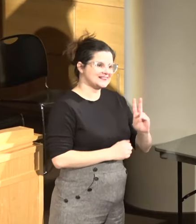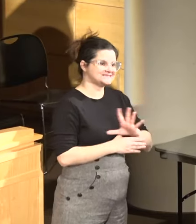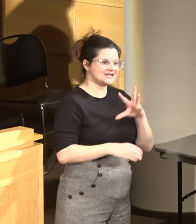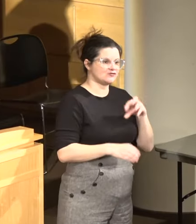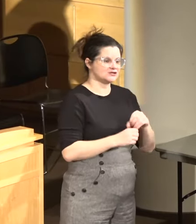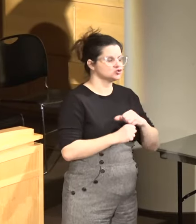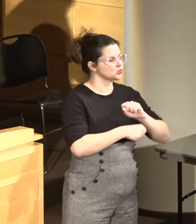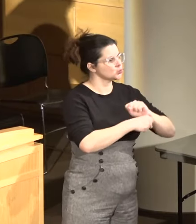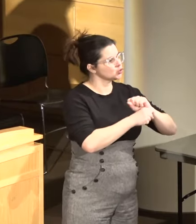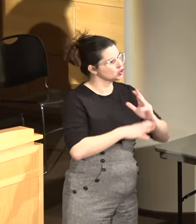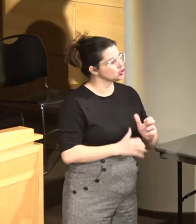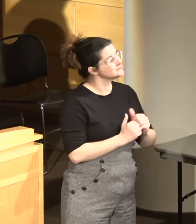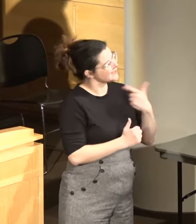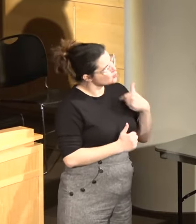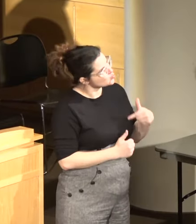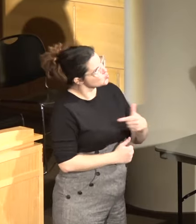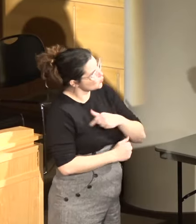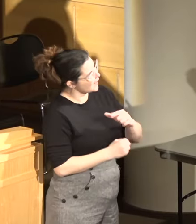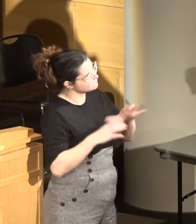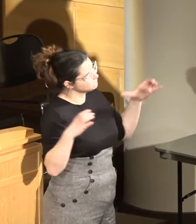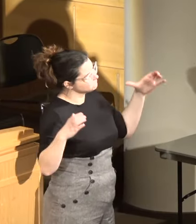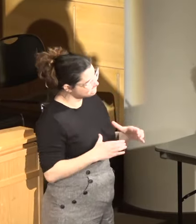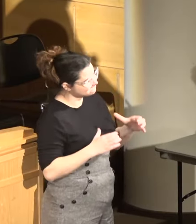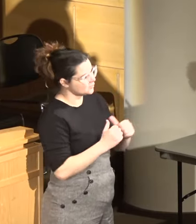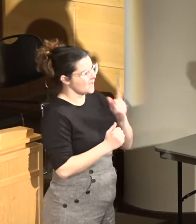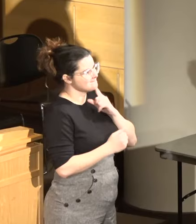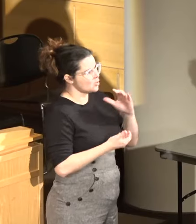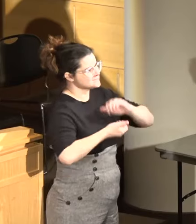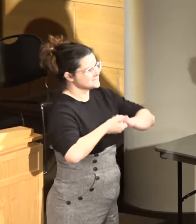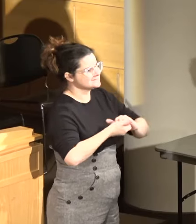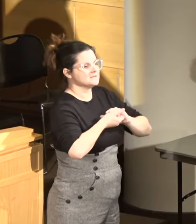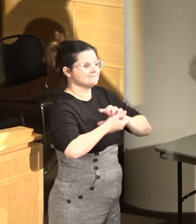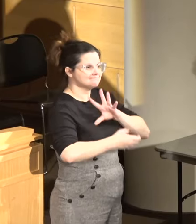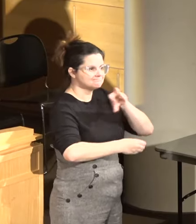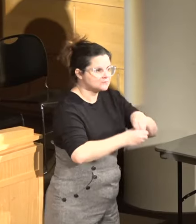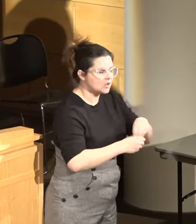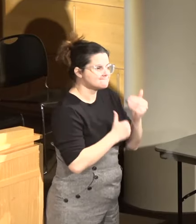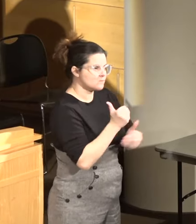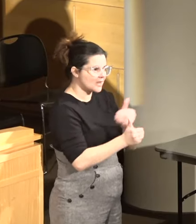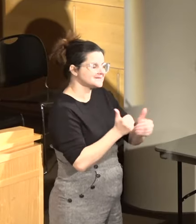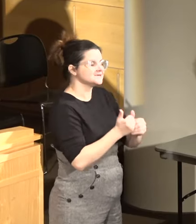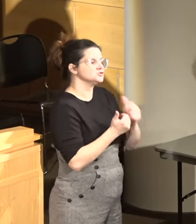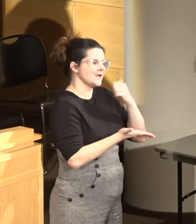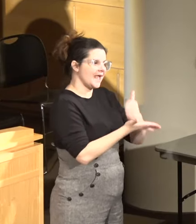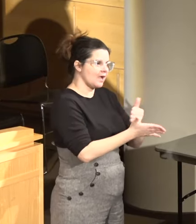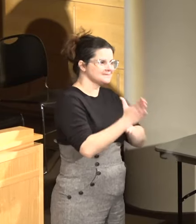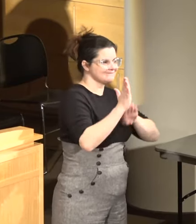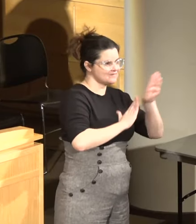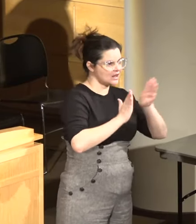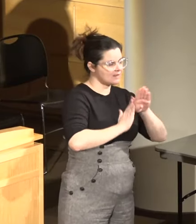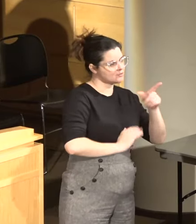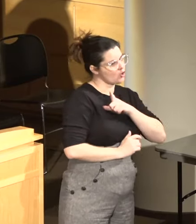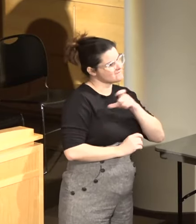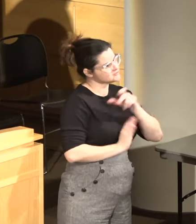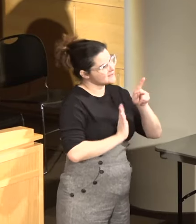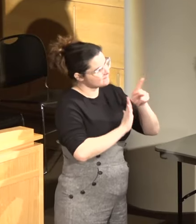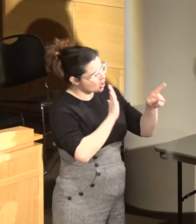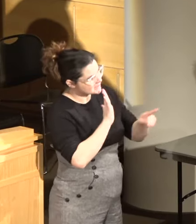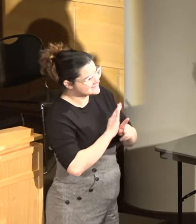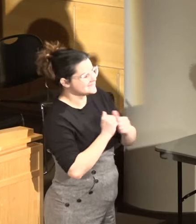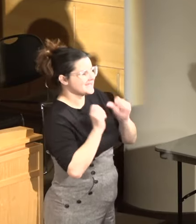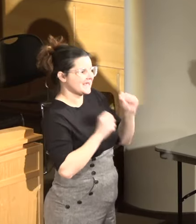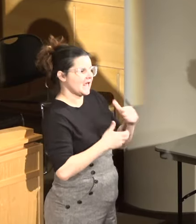workers. And we've put together participatory processes to help develop law enforcement policies